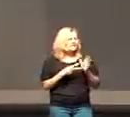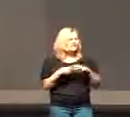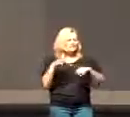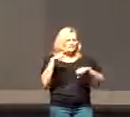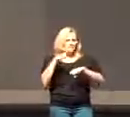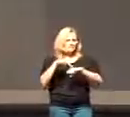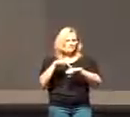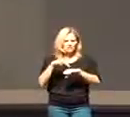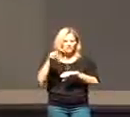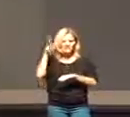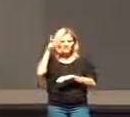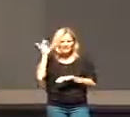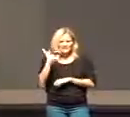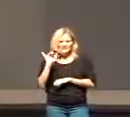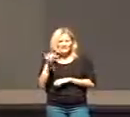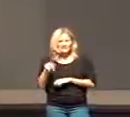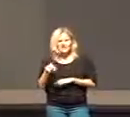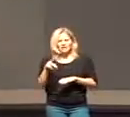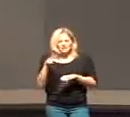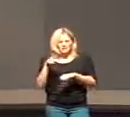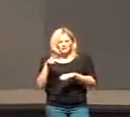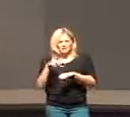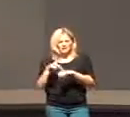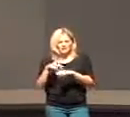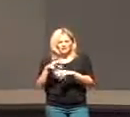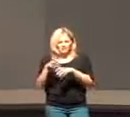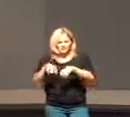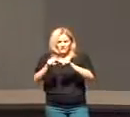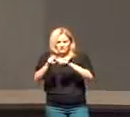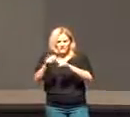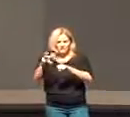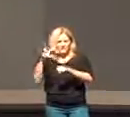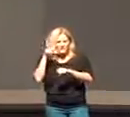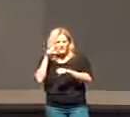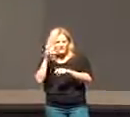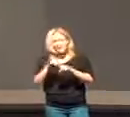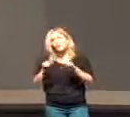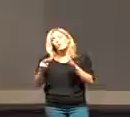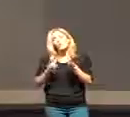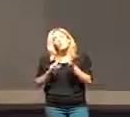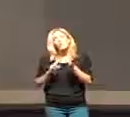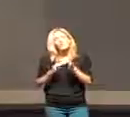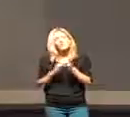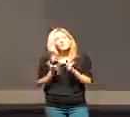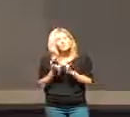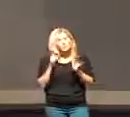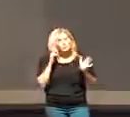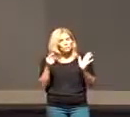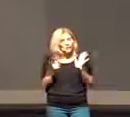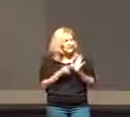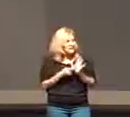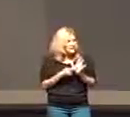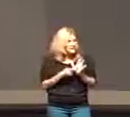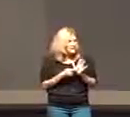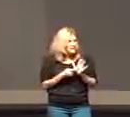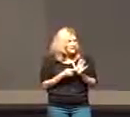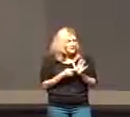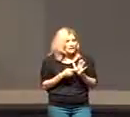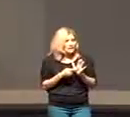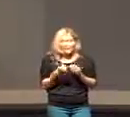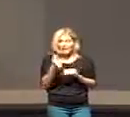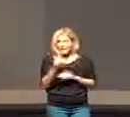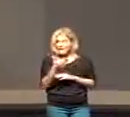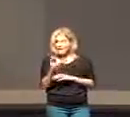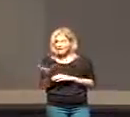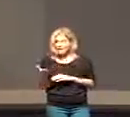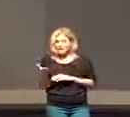satanic. He's not saying that Peter was possessed by a demon. But what Jesus is recognizing is that anything